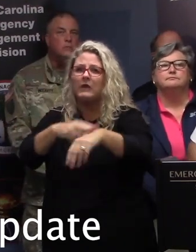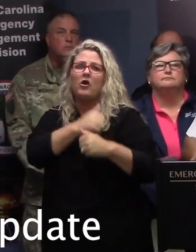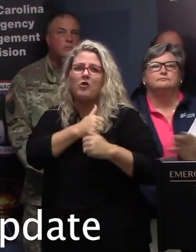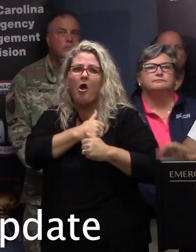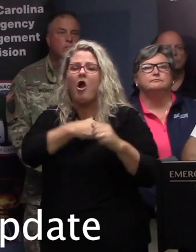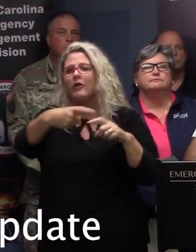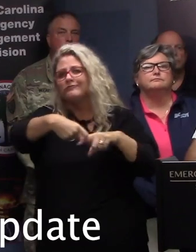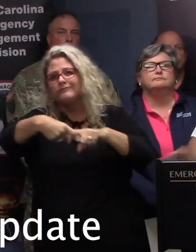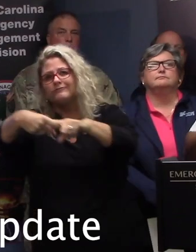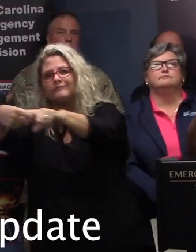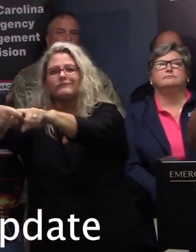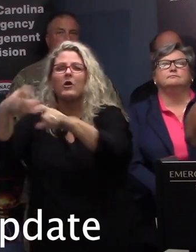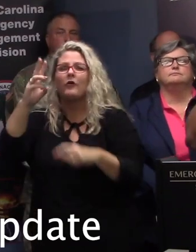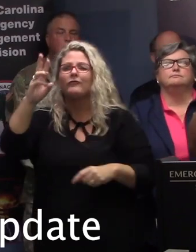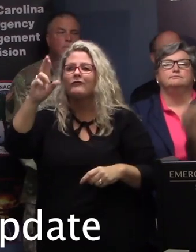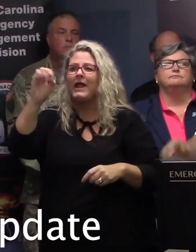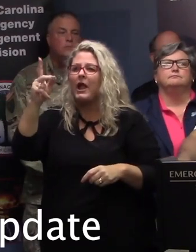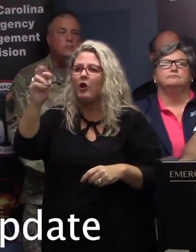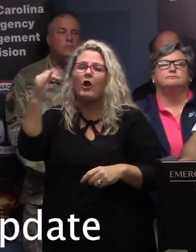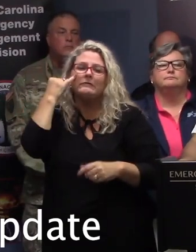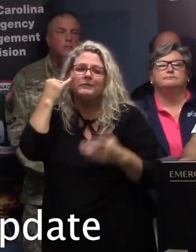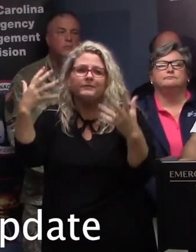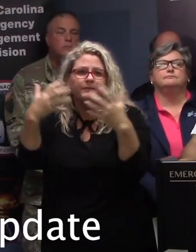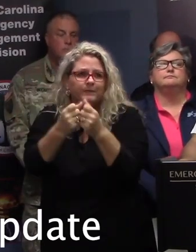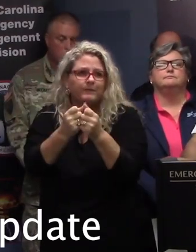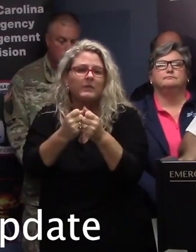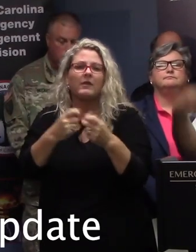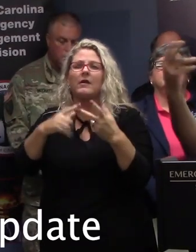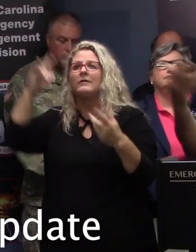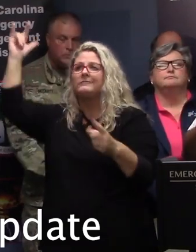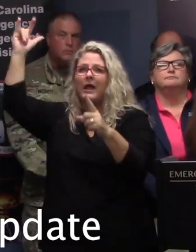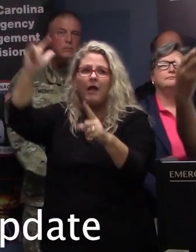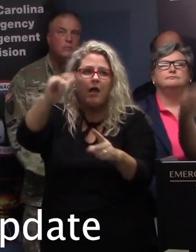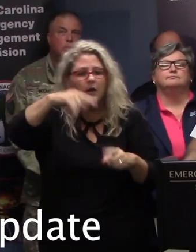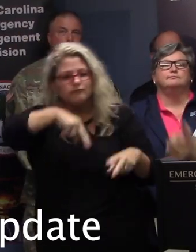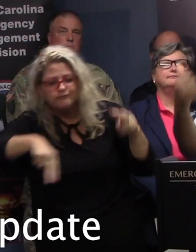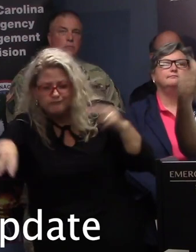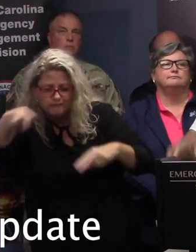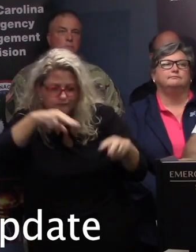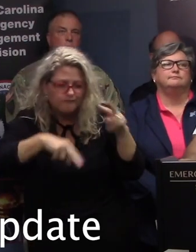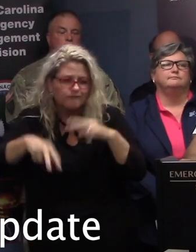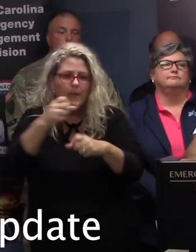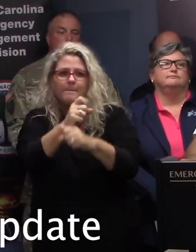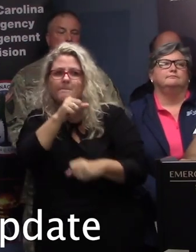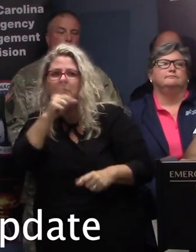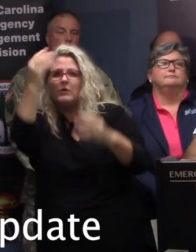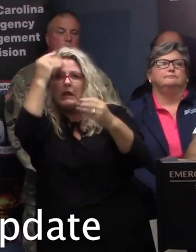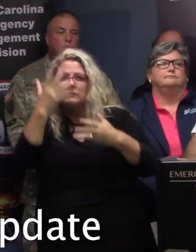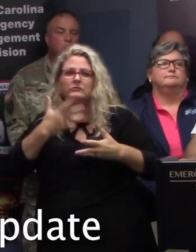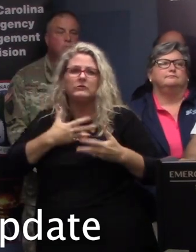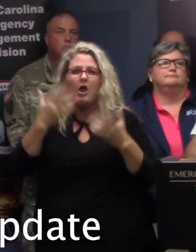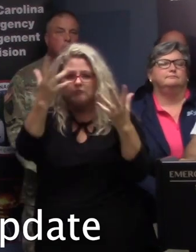teams to clear the roadway in an event that we have collisions. We will have aircraft, again, monitoring to give us that surveillance from the